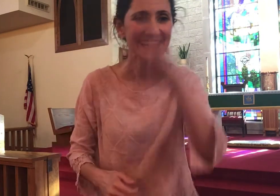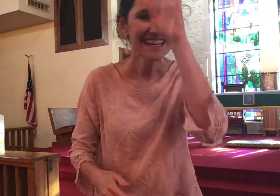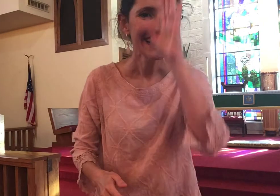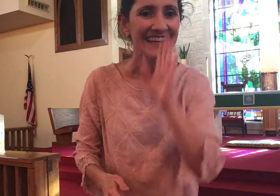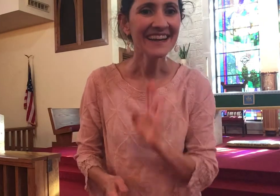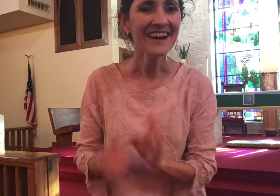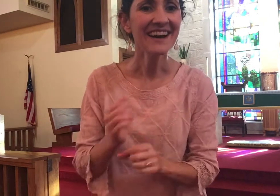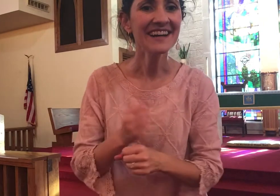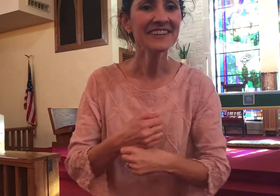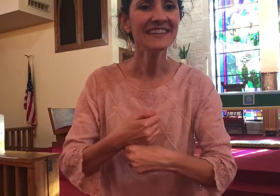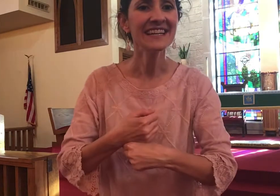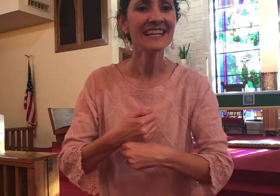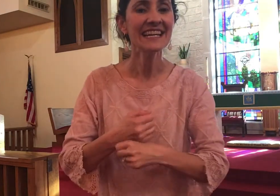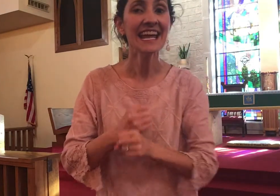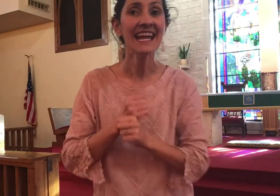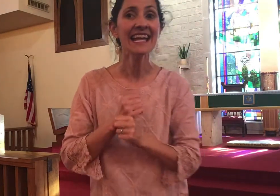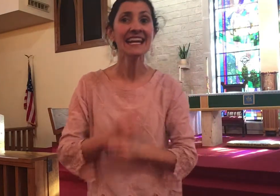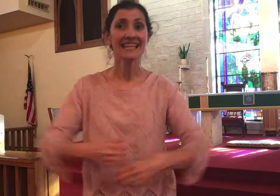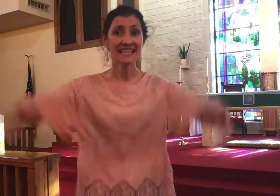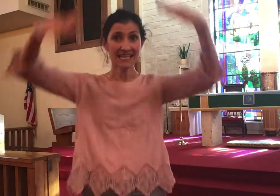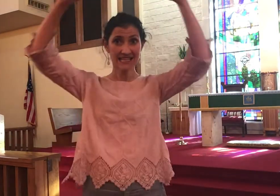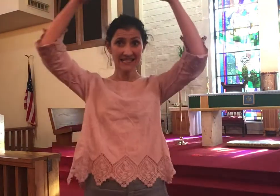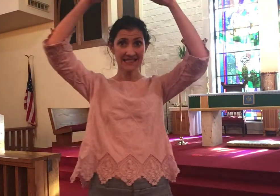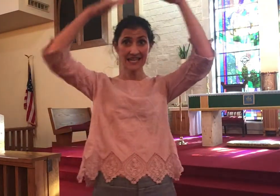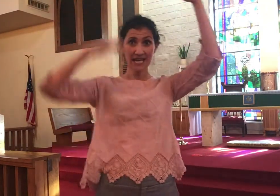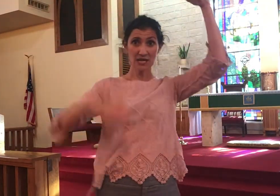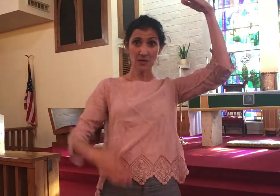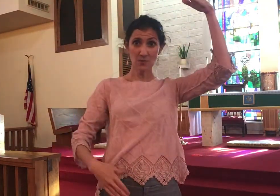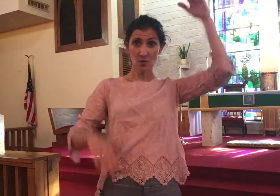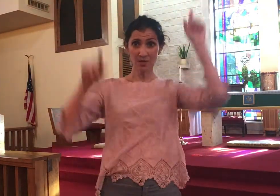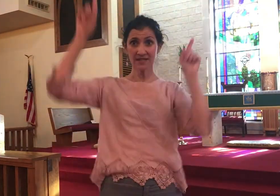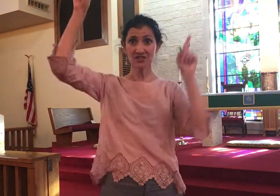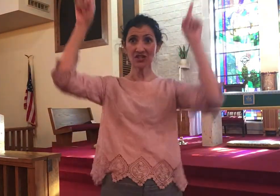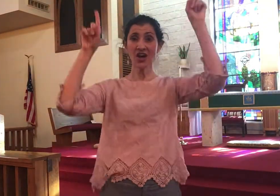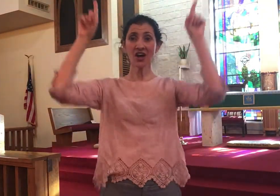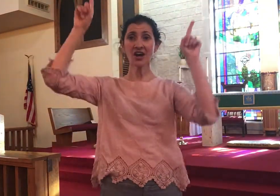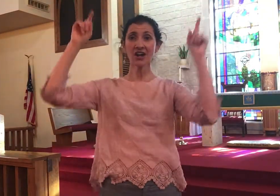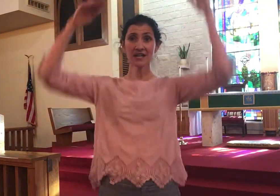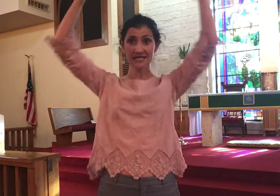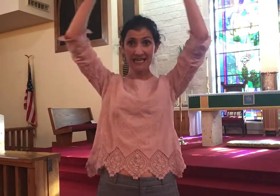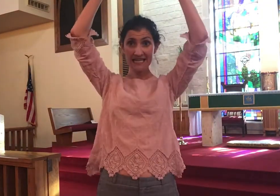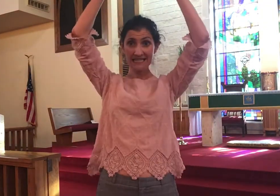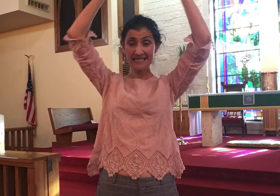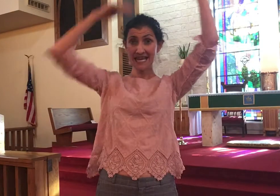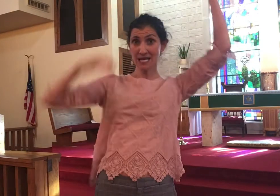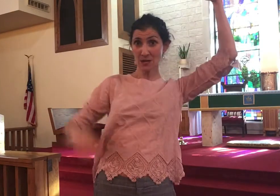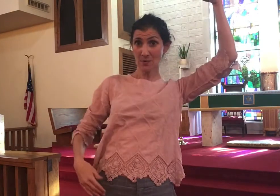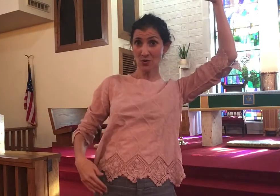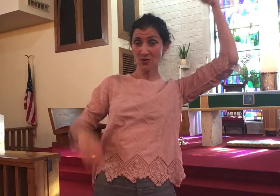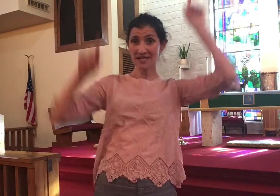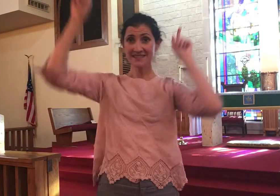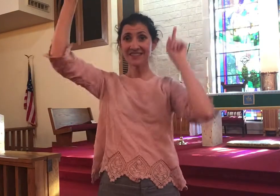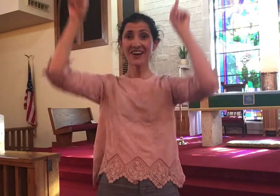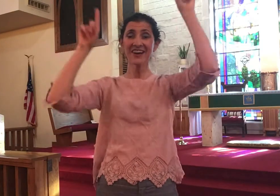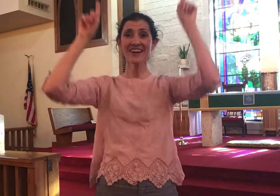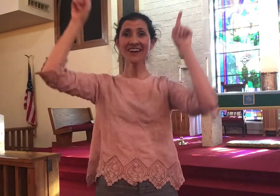God created sun moon and stars sun moon and stars